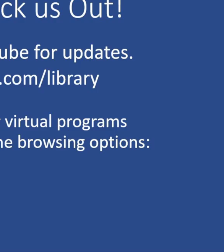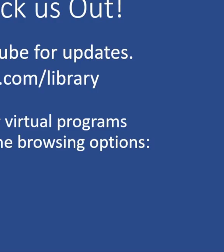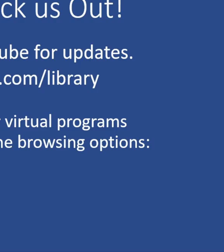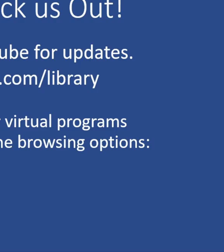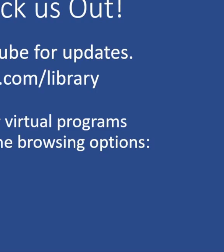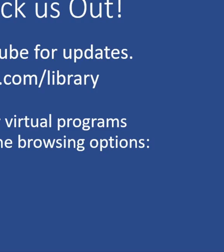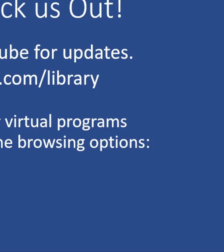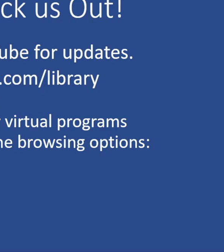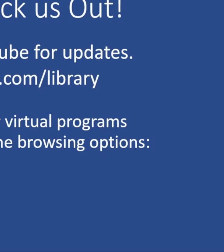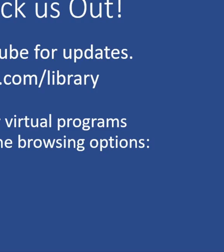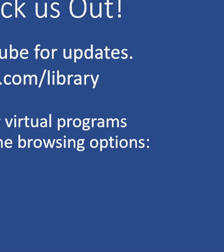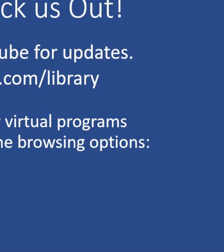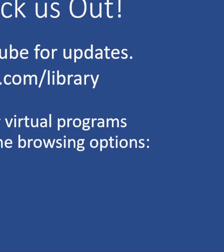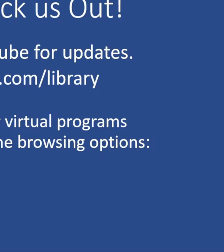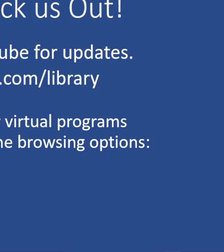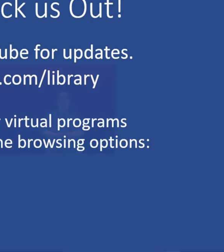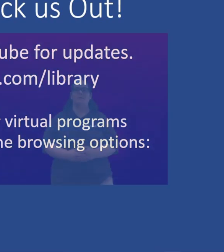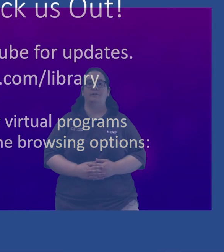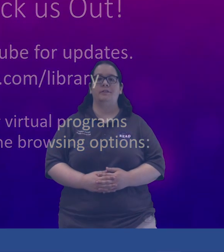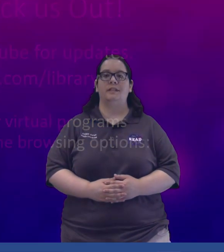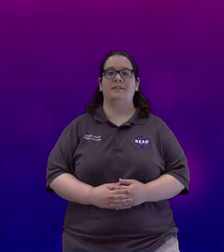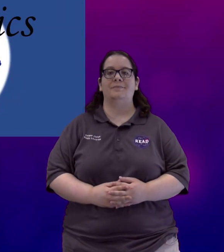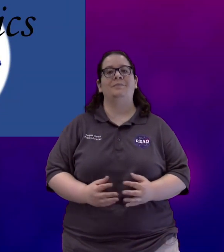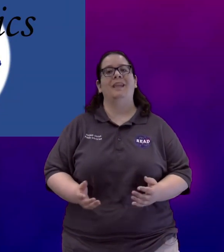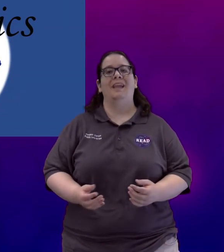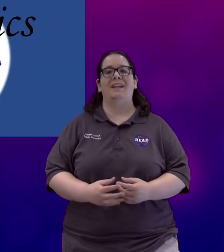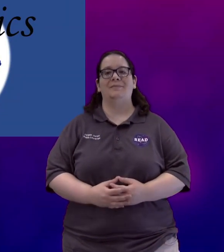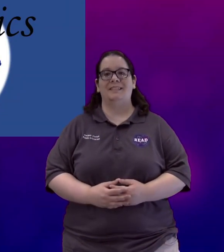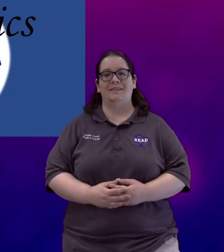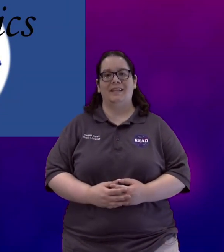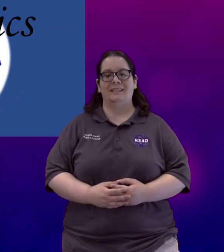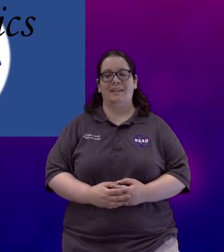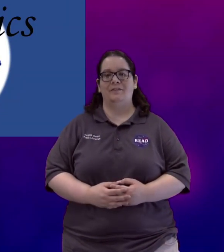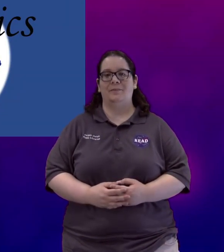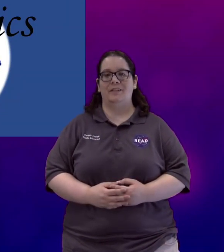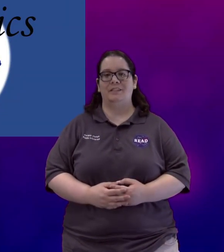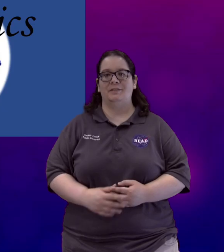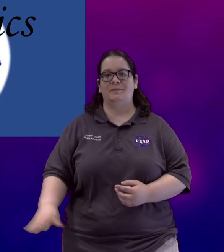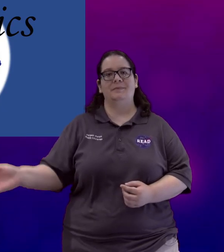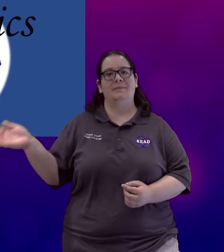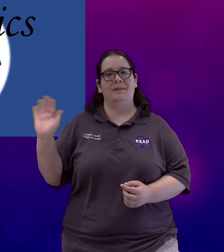browsing feature with the new book alerts, author check, and the book newsletter. And I hope to see you guys again for part two. Bye!